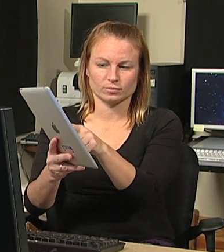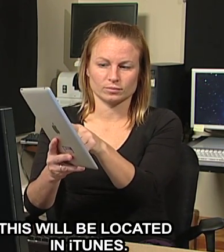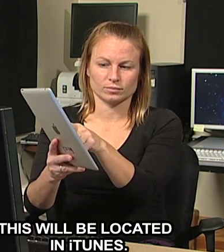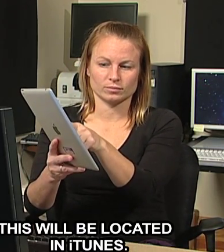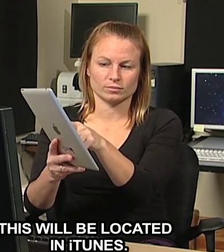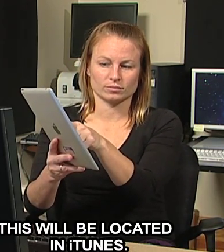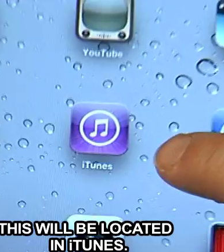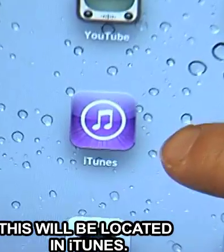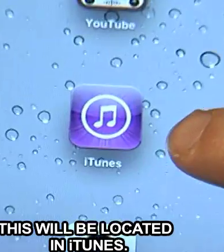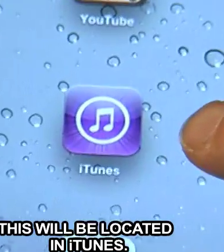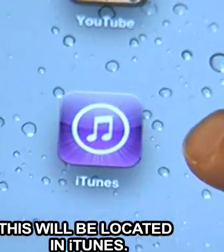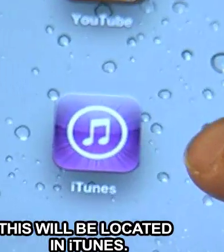This will be located in iTunes.